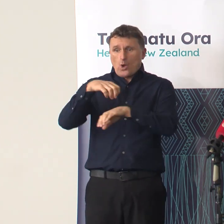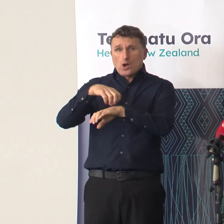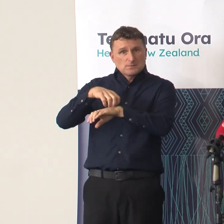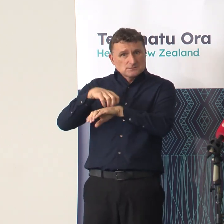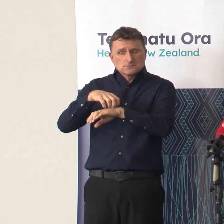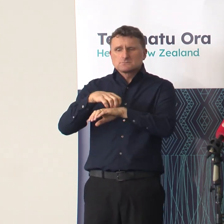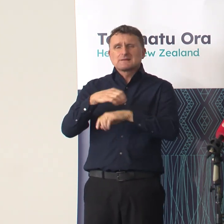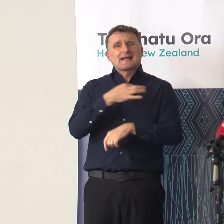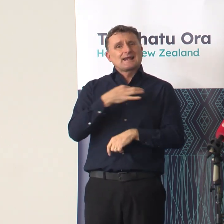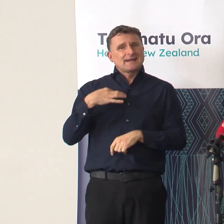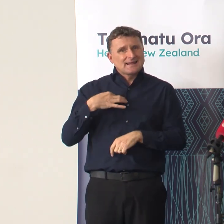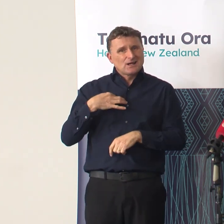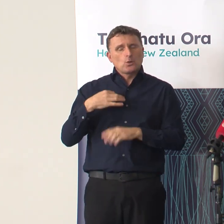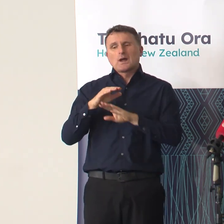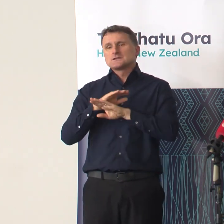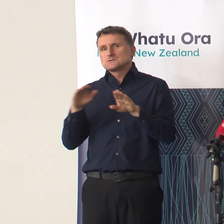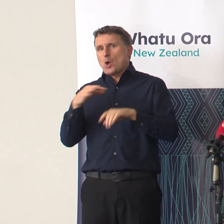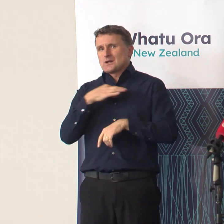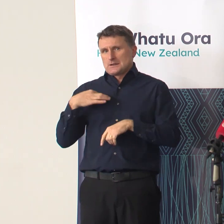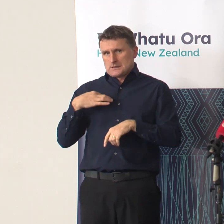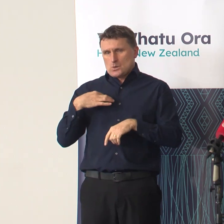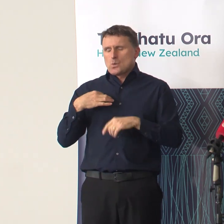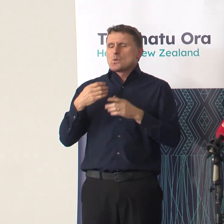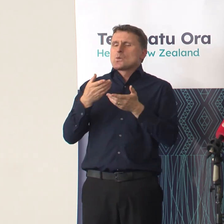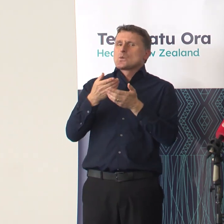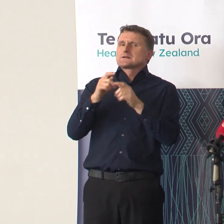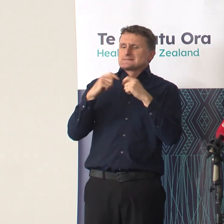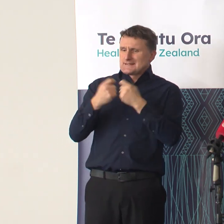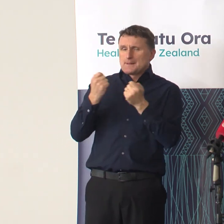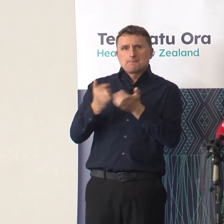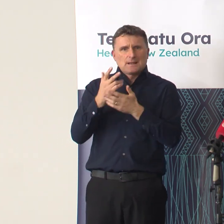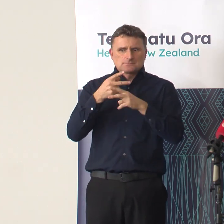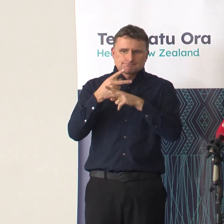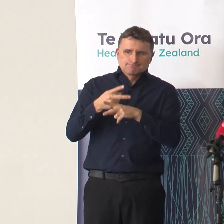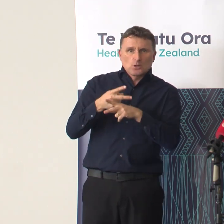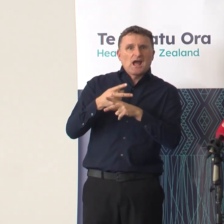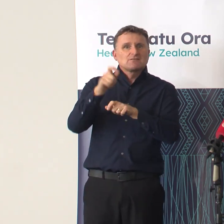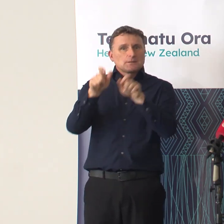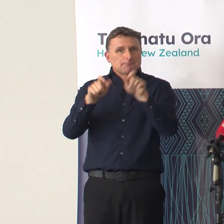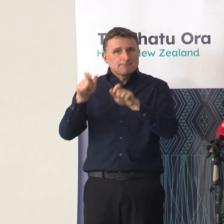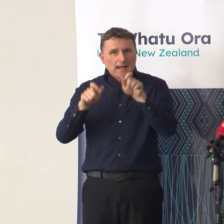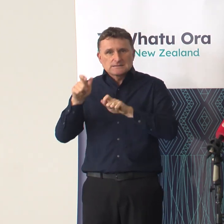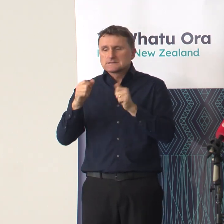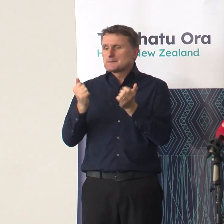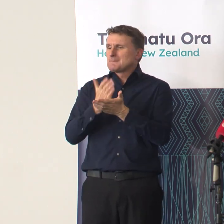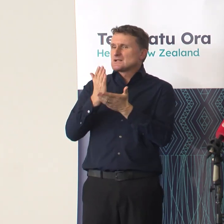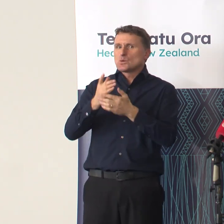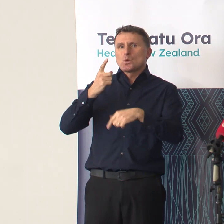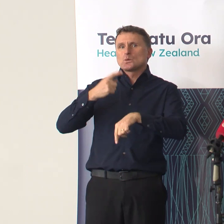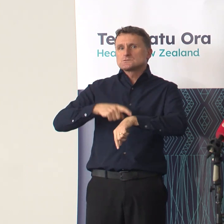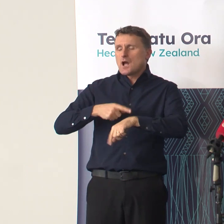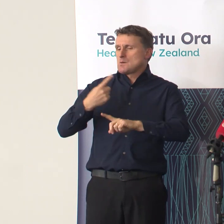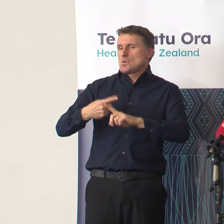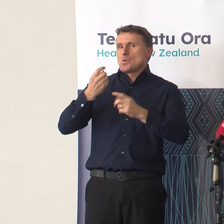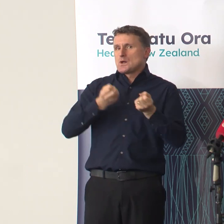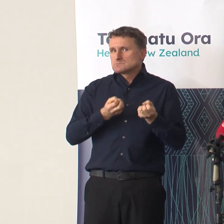and non-clinical teams taking all actions available to ensure patients get the care they need in a timely manner ensuring as little disruption